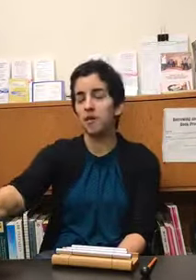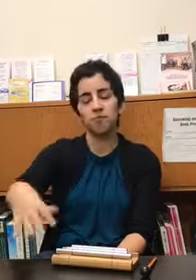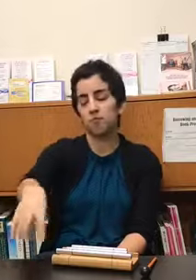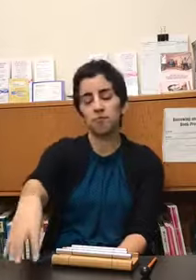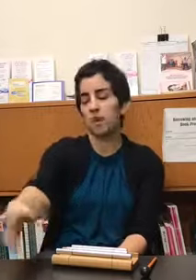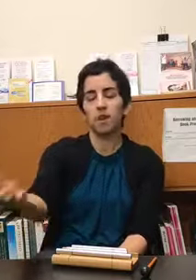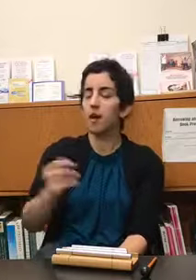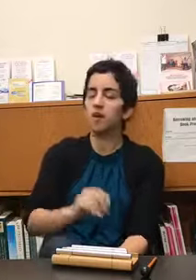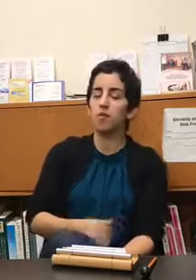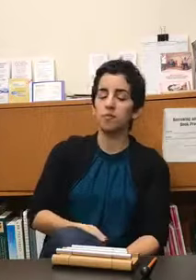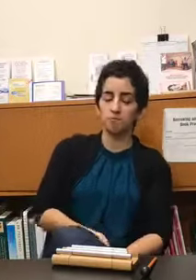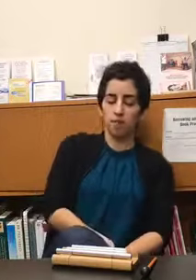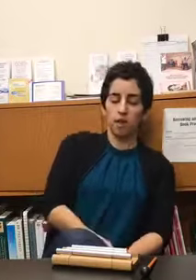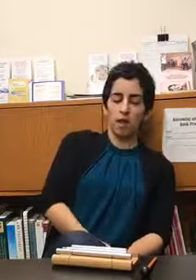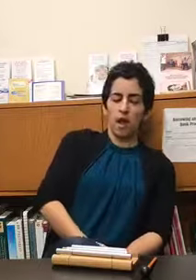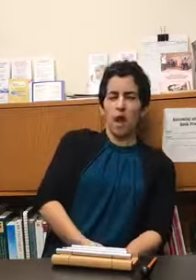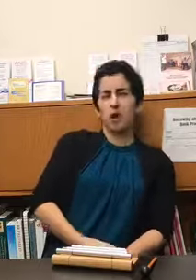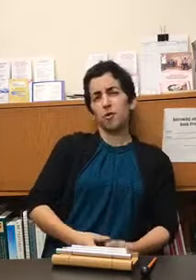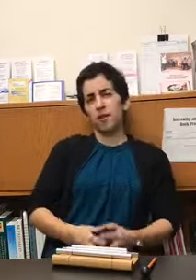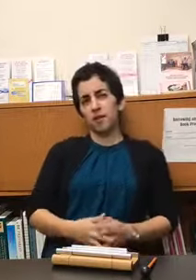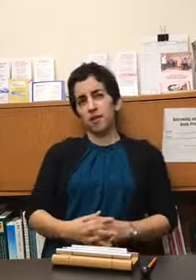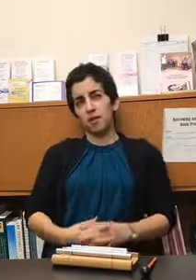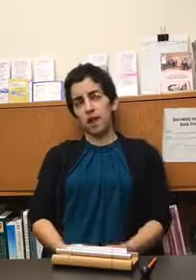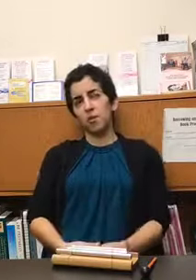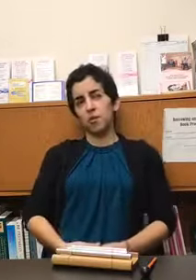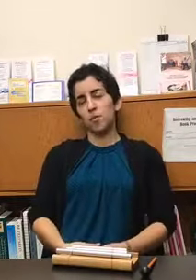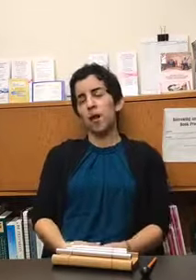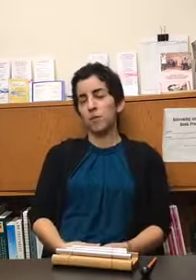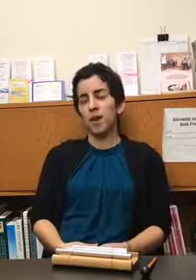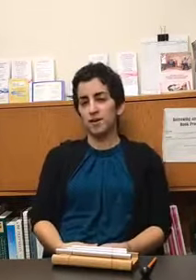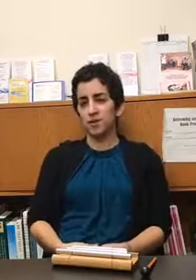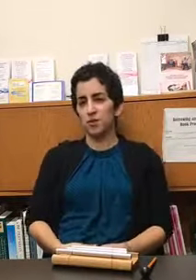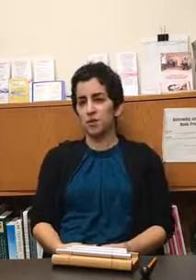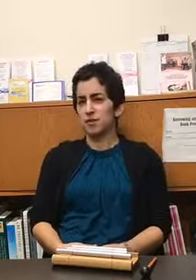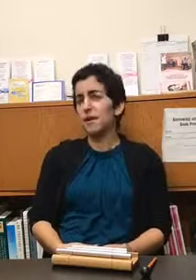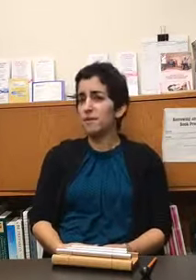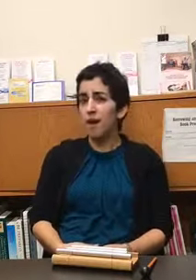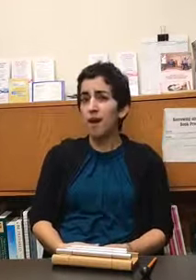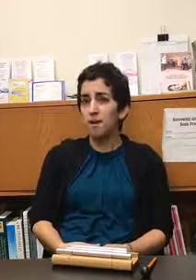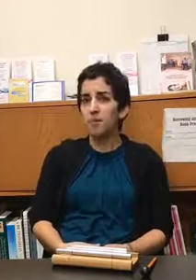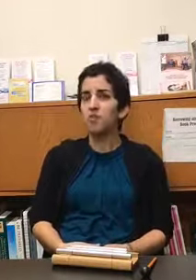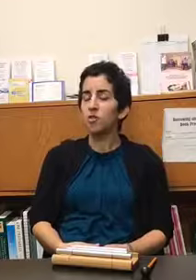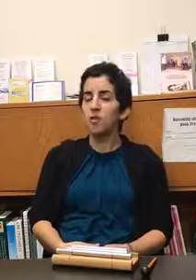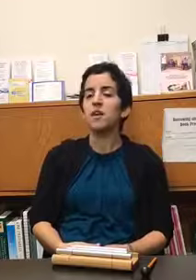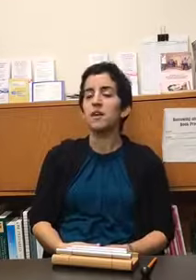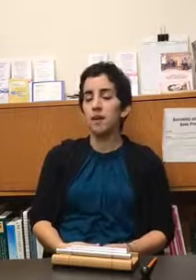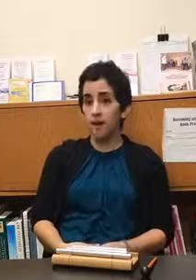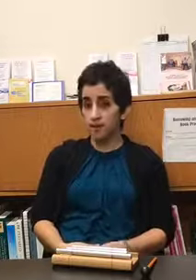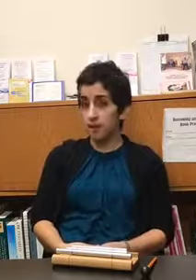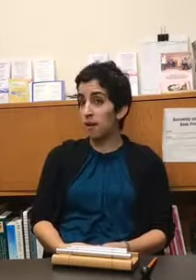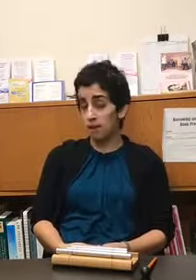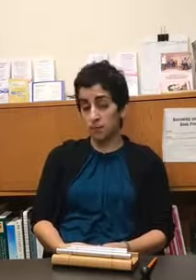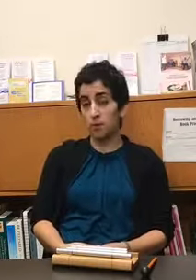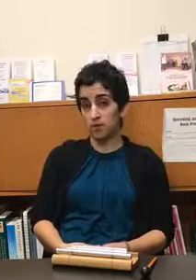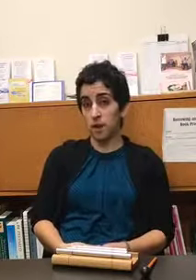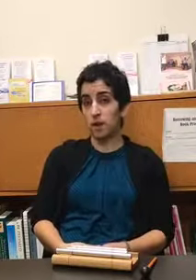yeah i don't i don't think that anyone in private practice really does that but certainly in a hospital in a hospital setting